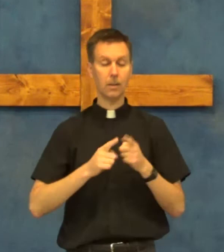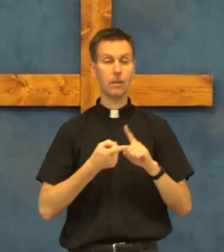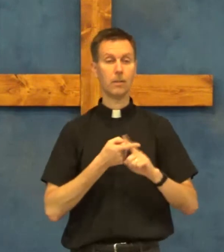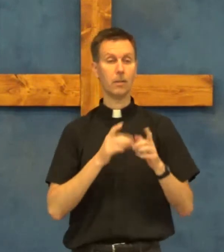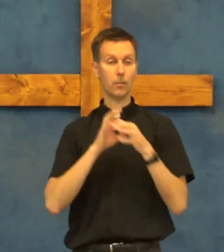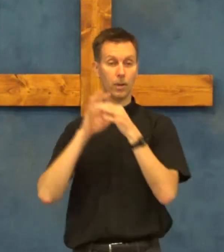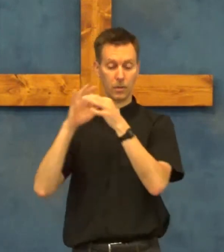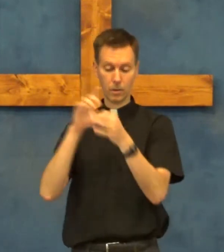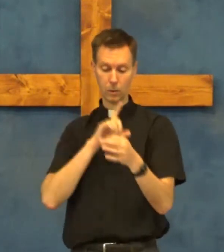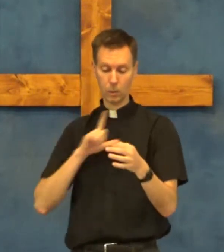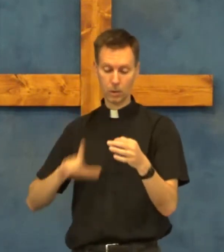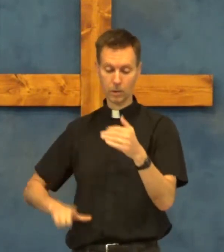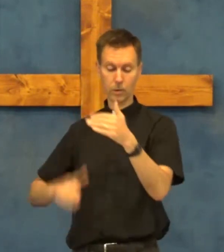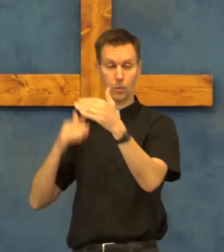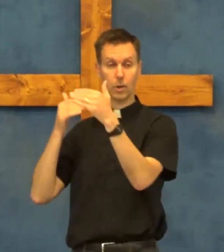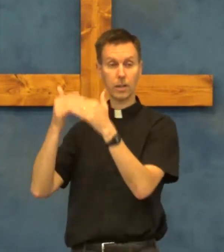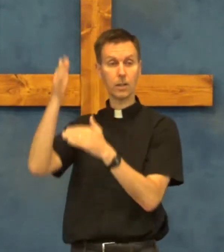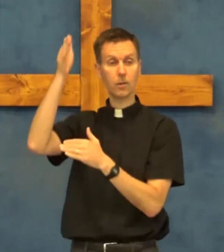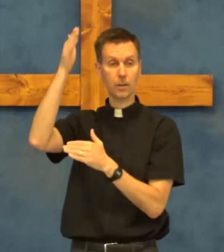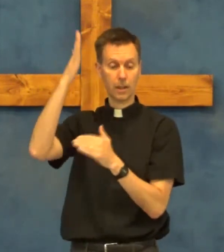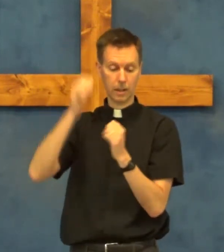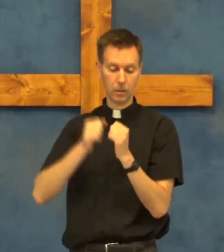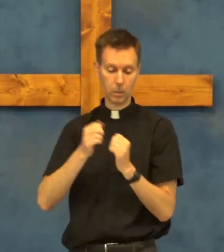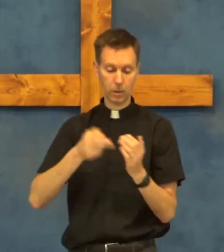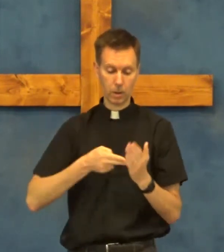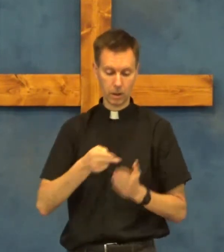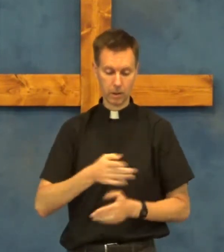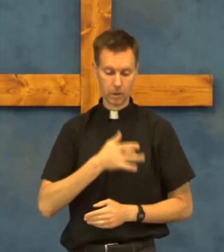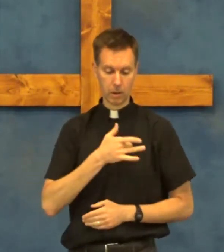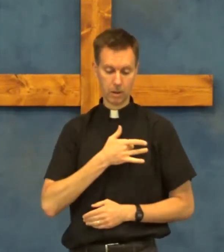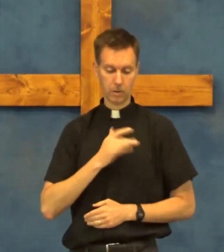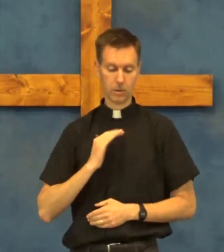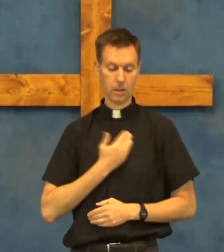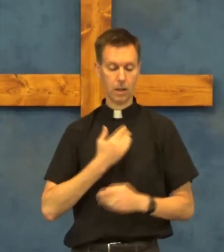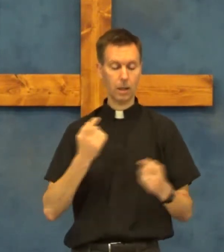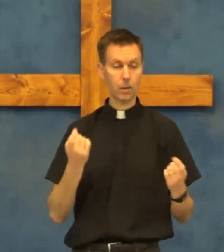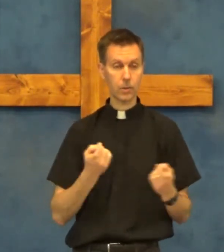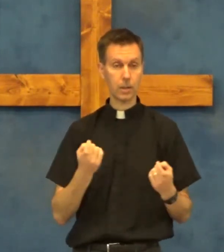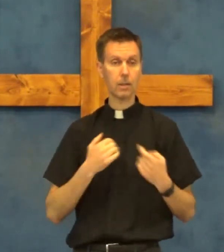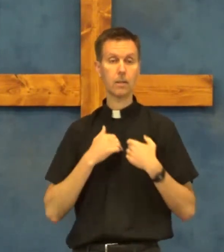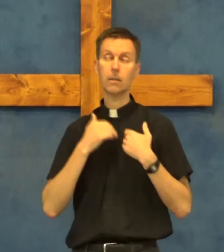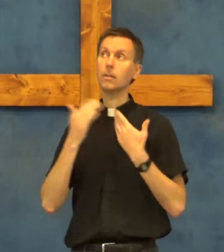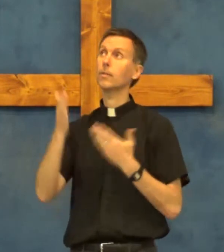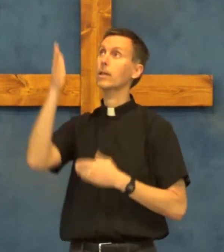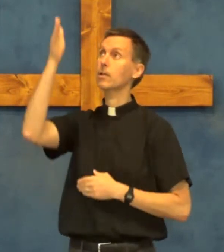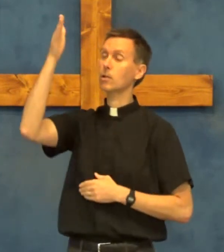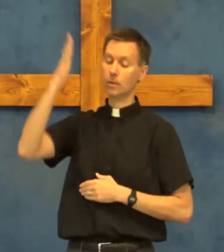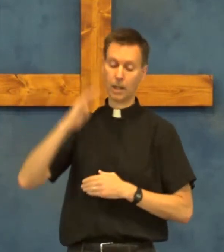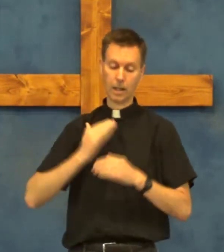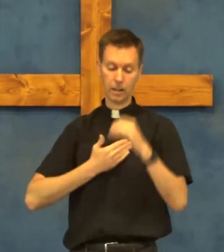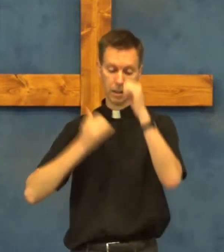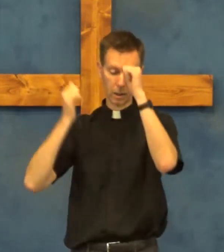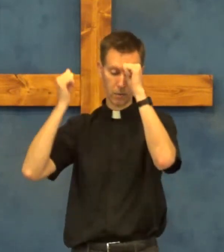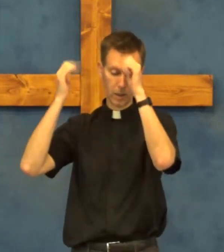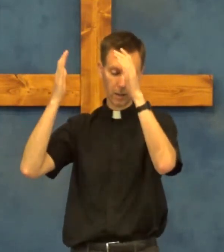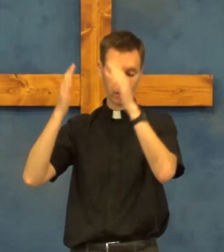Dear friends of the Lord, draw near to God with honest hearts. Our sin confessing to God our Father.